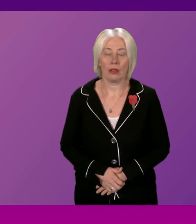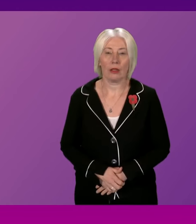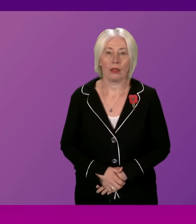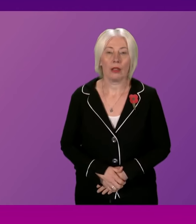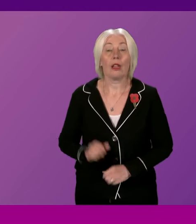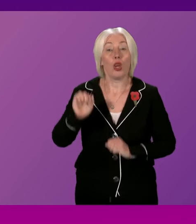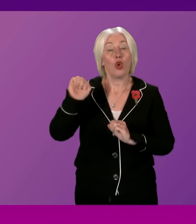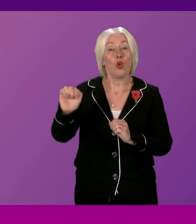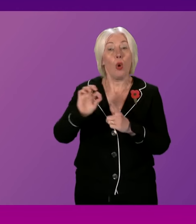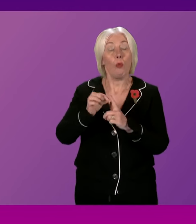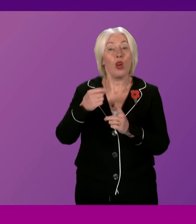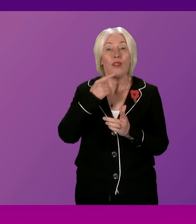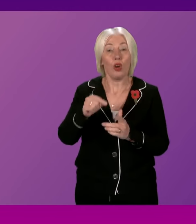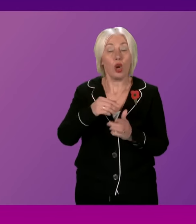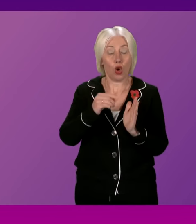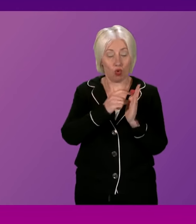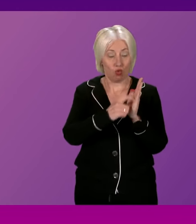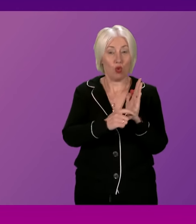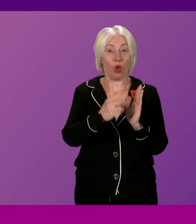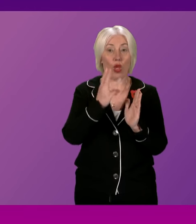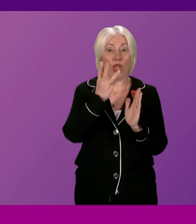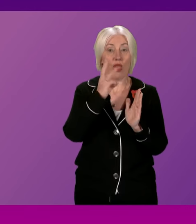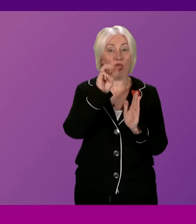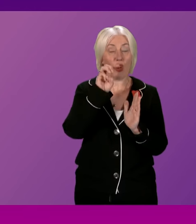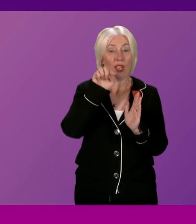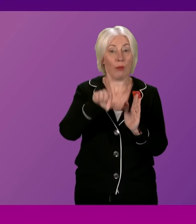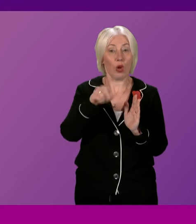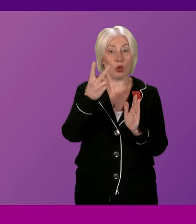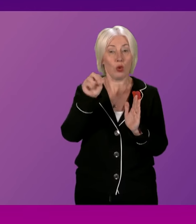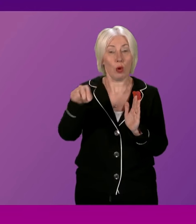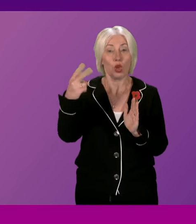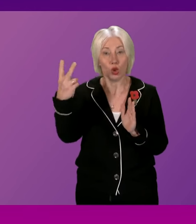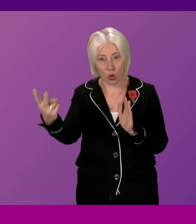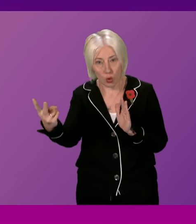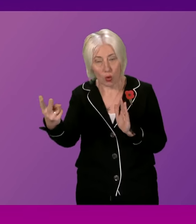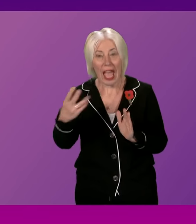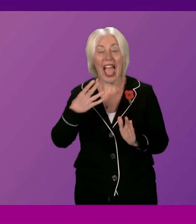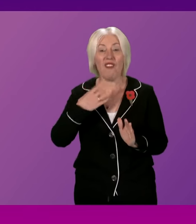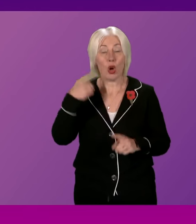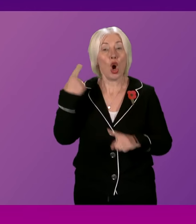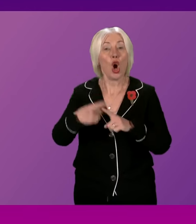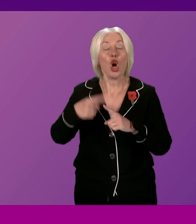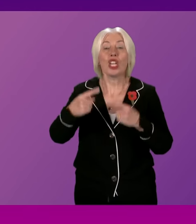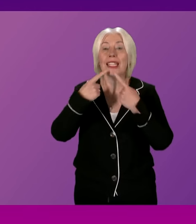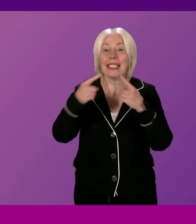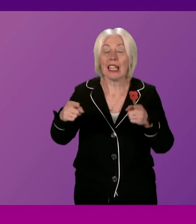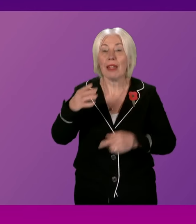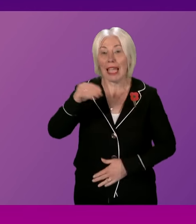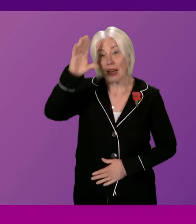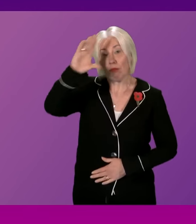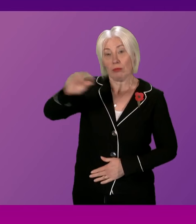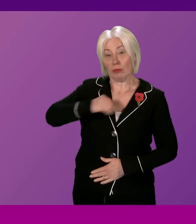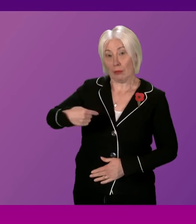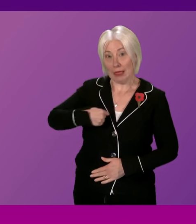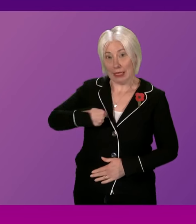point of order under rule 13.2.2 a minister wishing to make an urgent statement may give notice to me